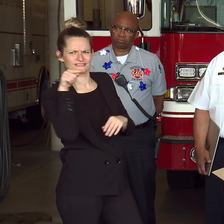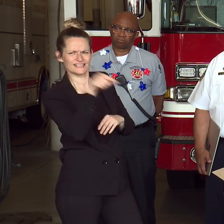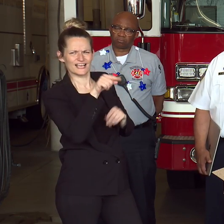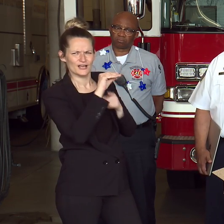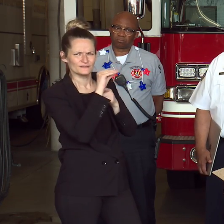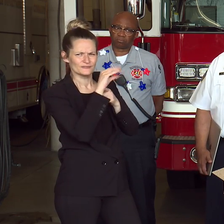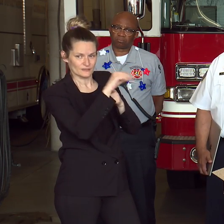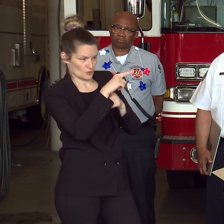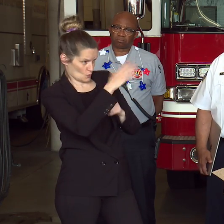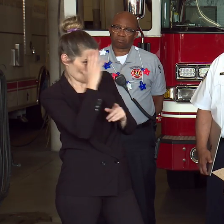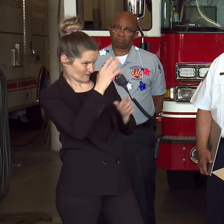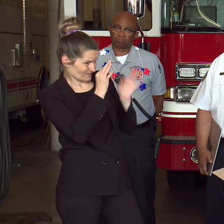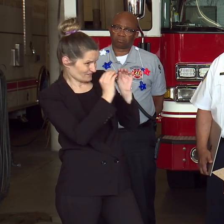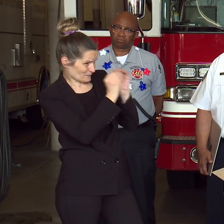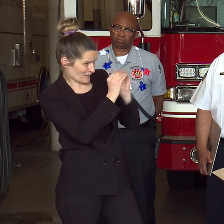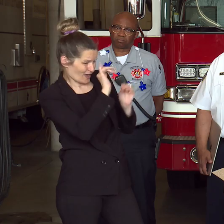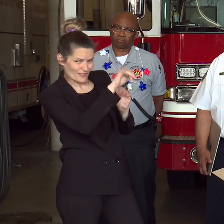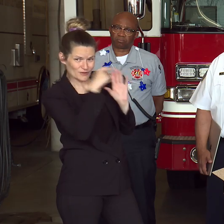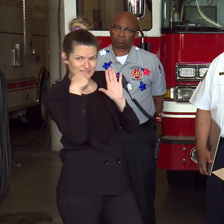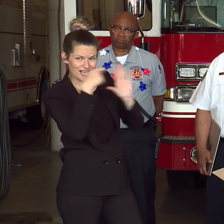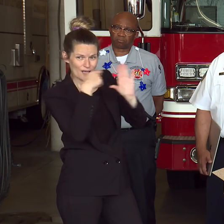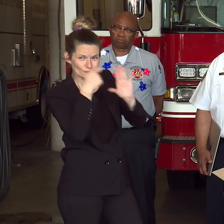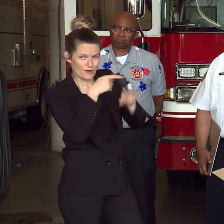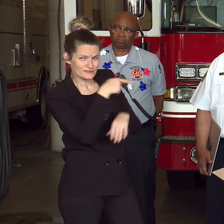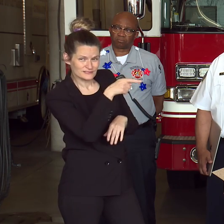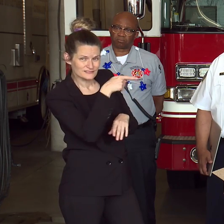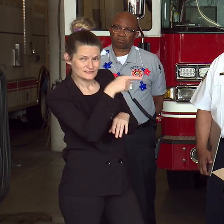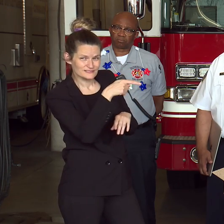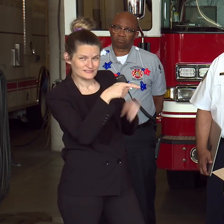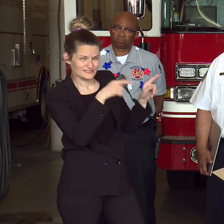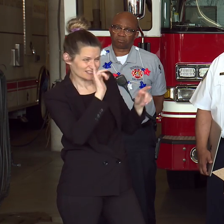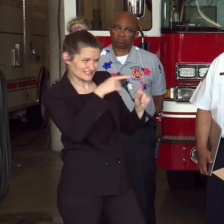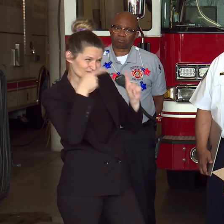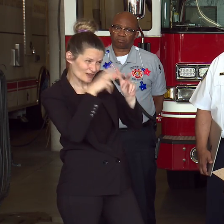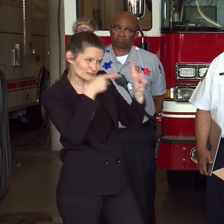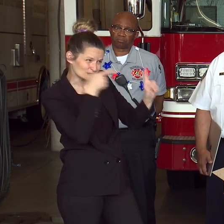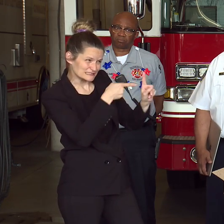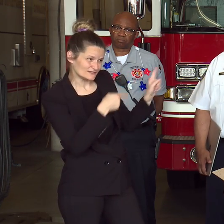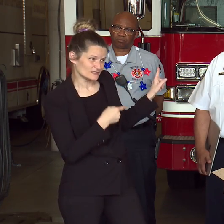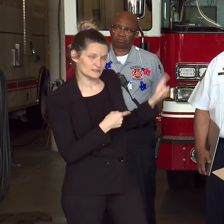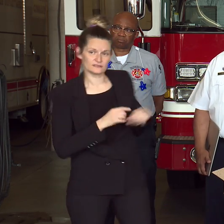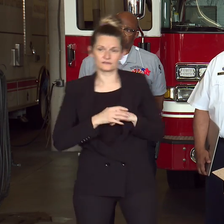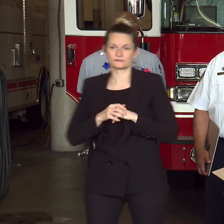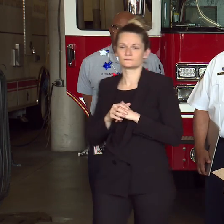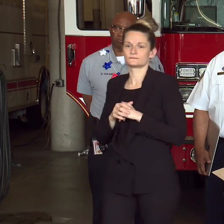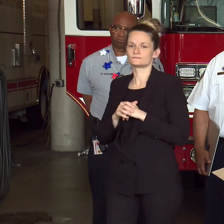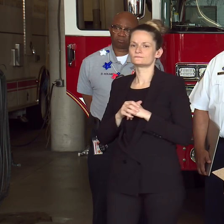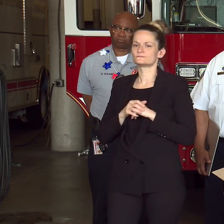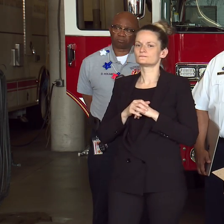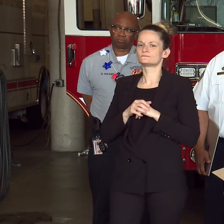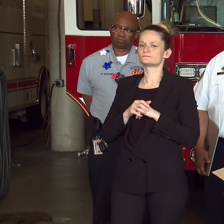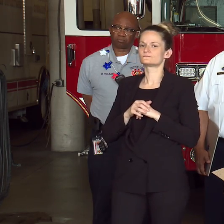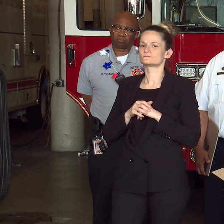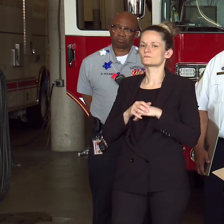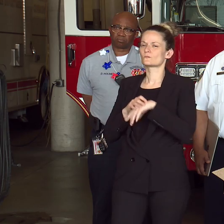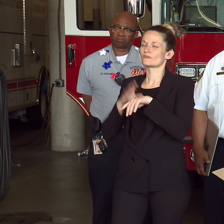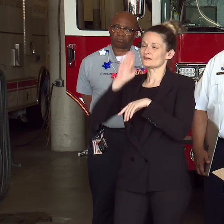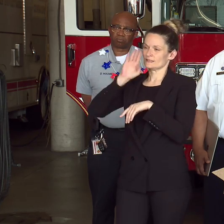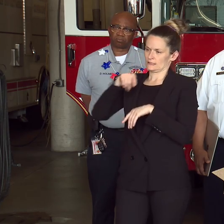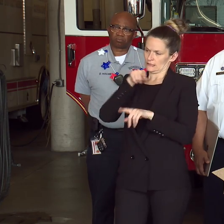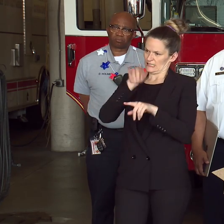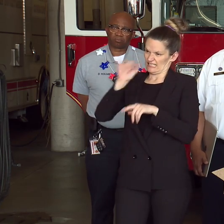report came down regarding City Watch specifically? So, yeah, this is an ongoing thing, right?